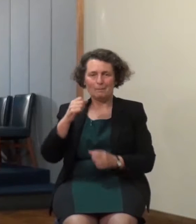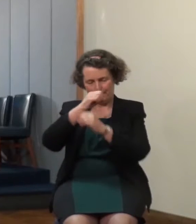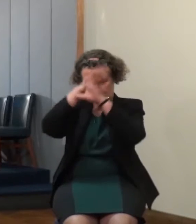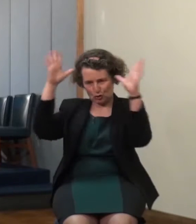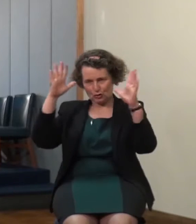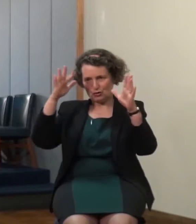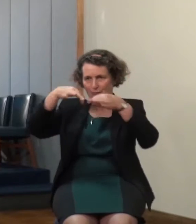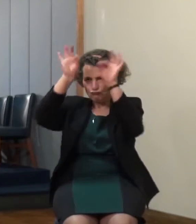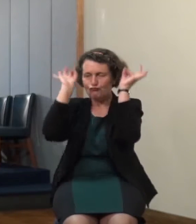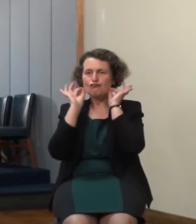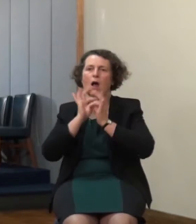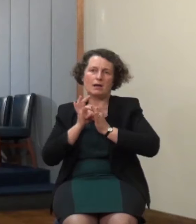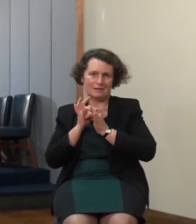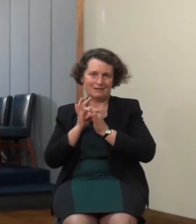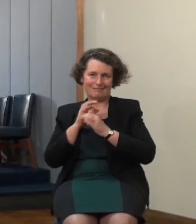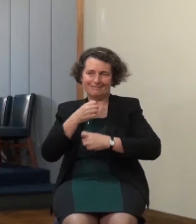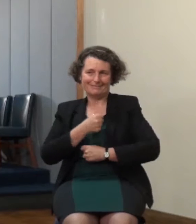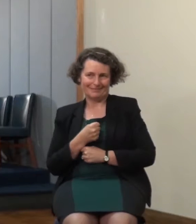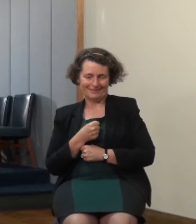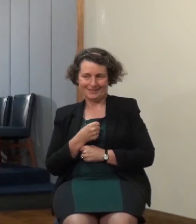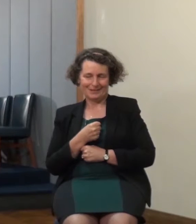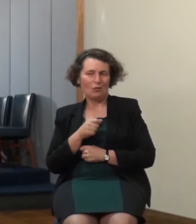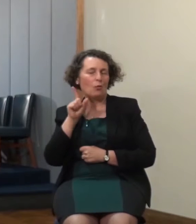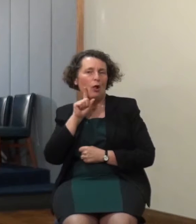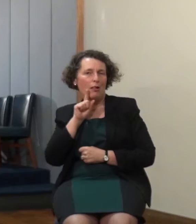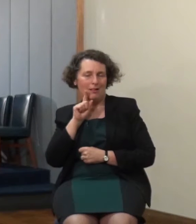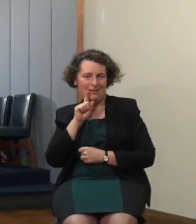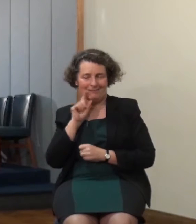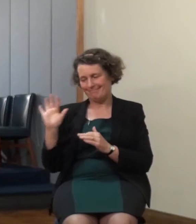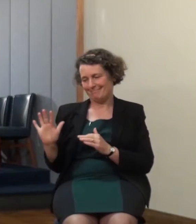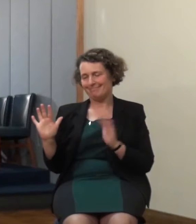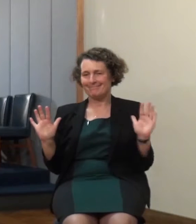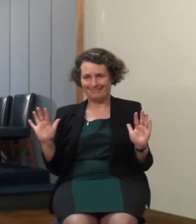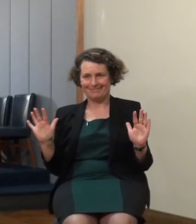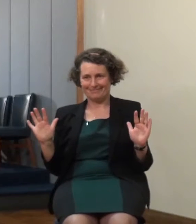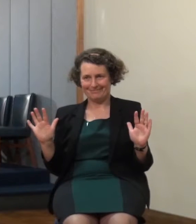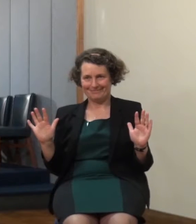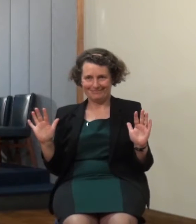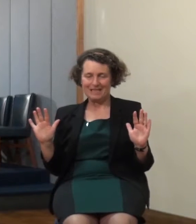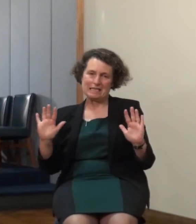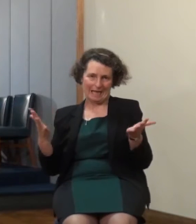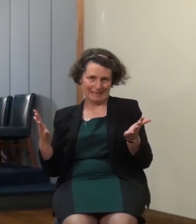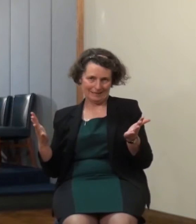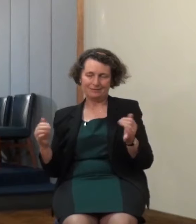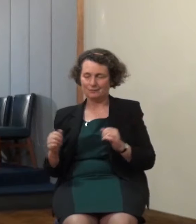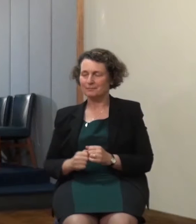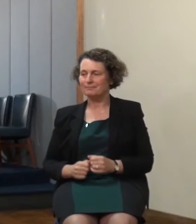she has her bridesmaids as we would call them and they number ten in this particular passage and